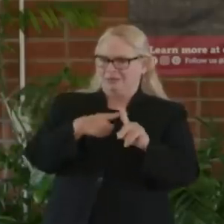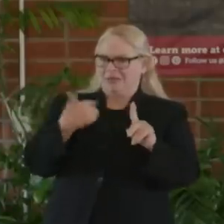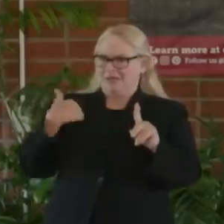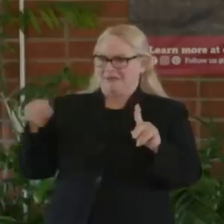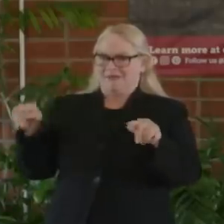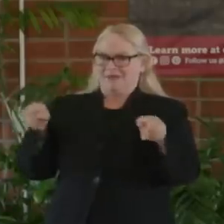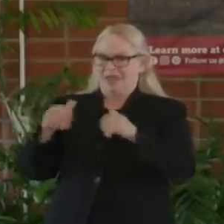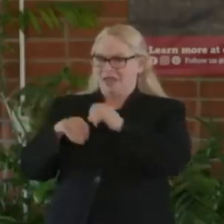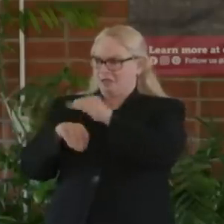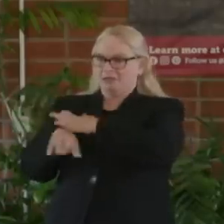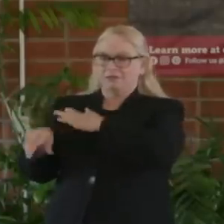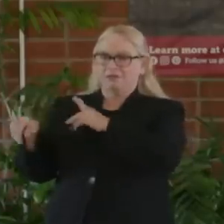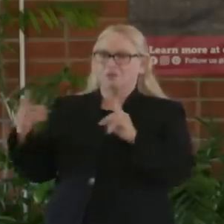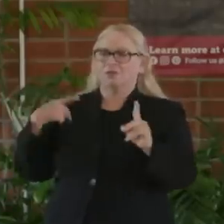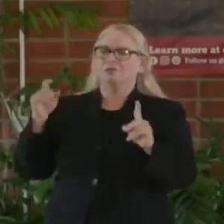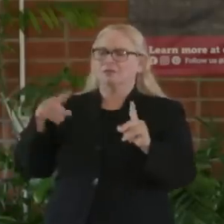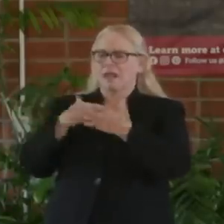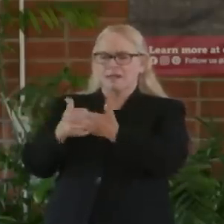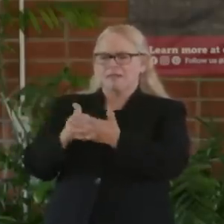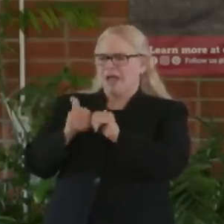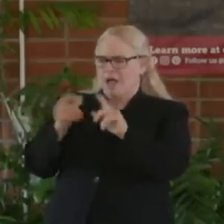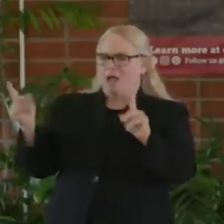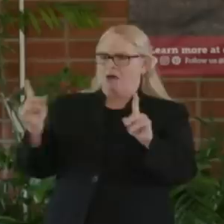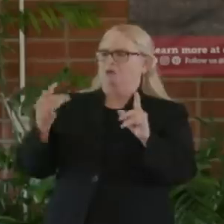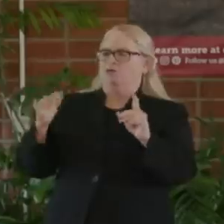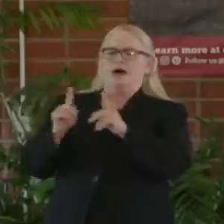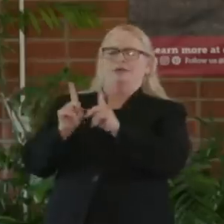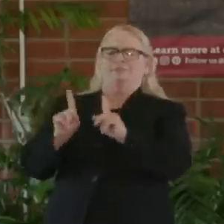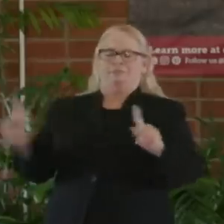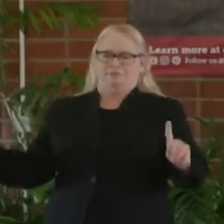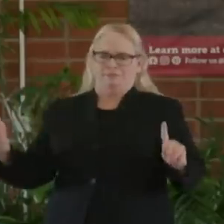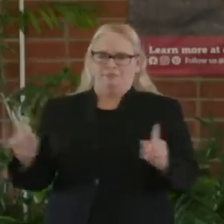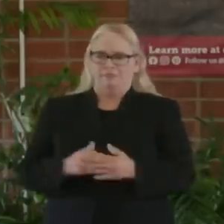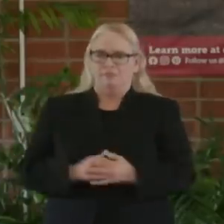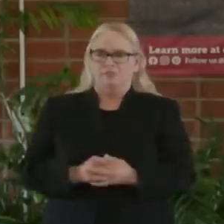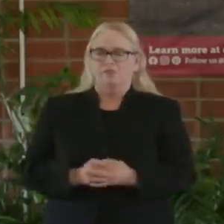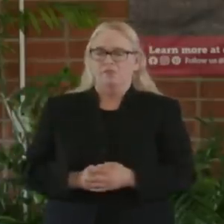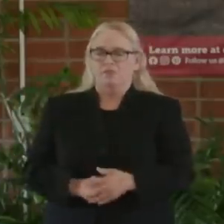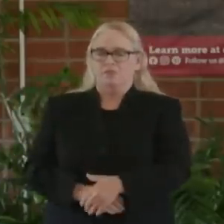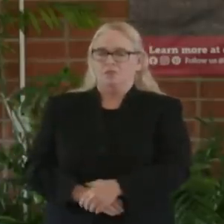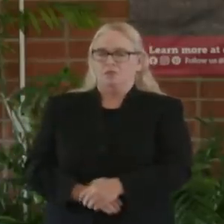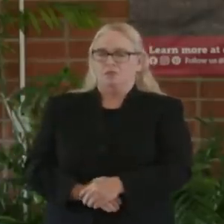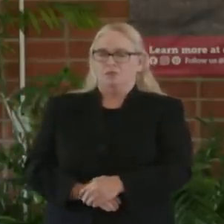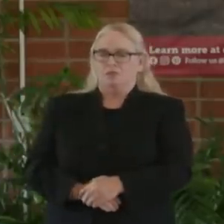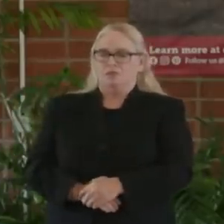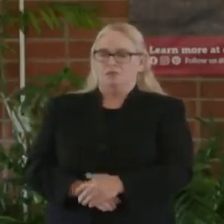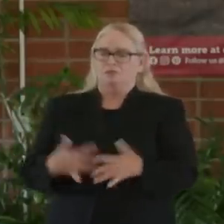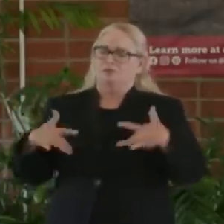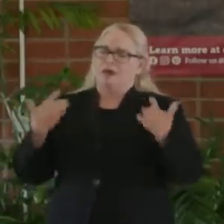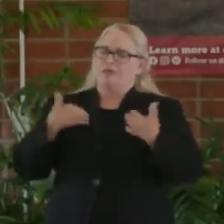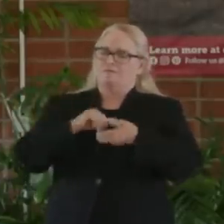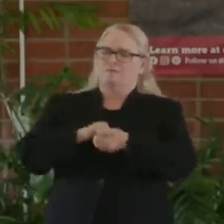additional efforts with our partnerships that we are establishing, we announced Friday, including Project